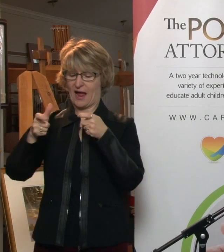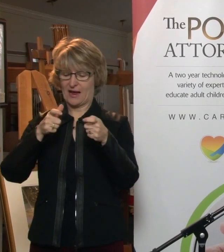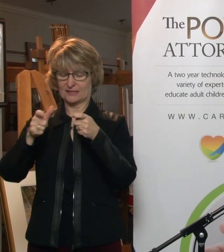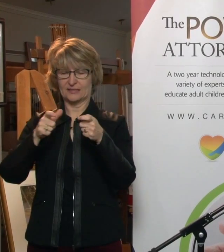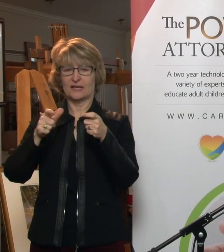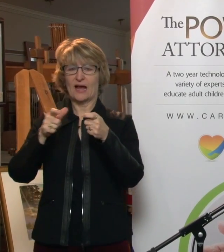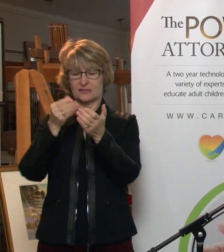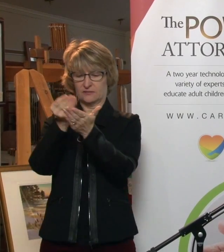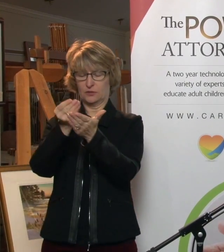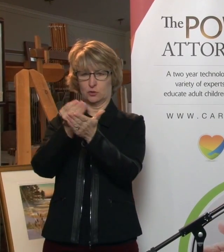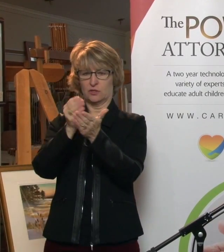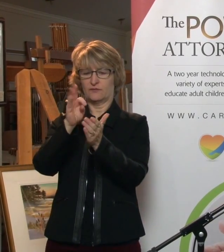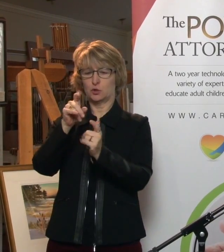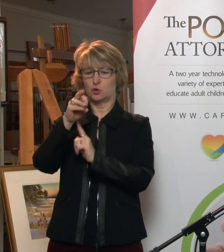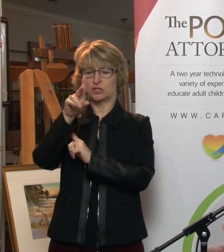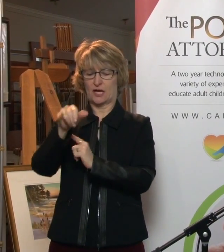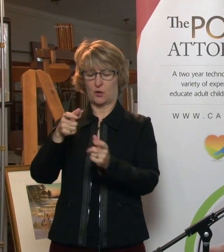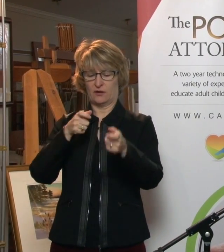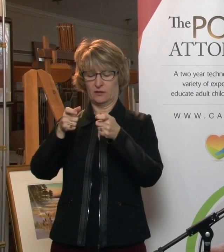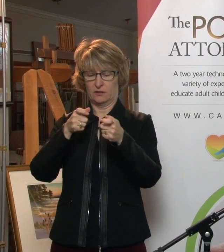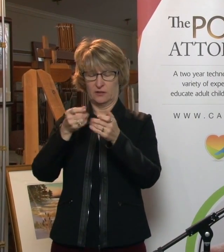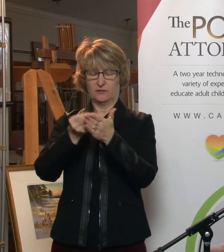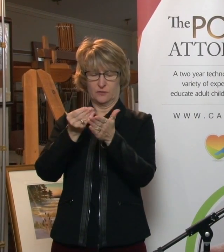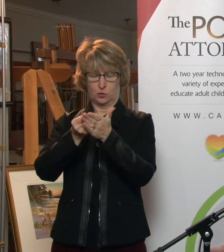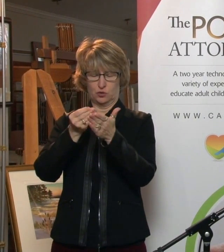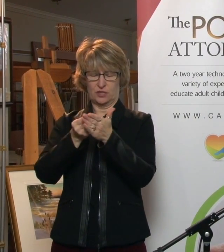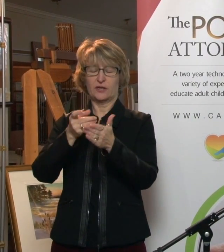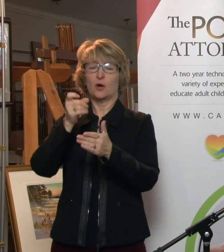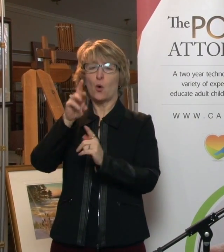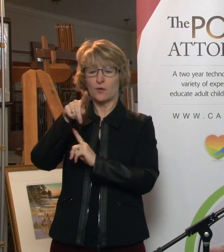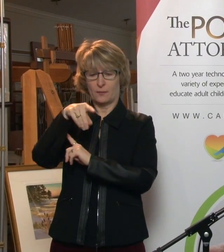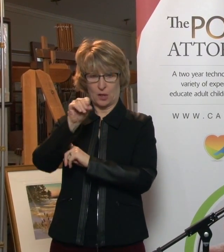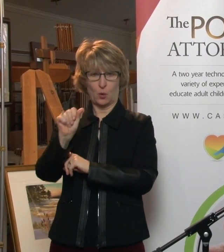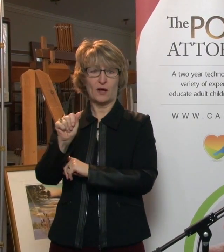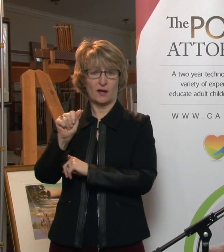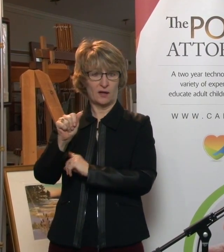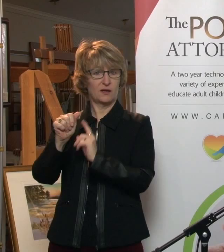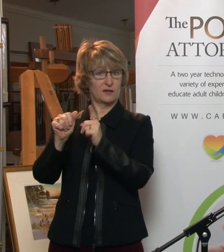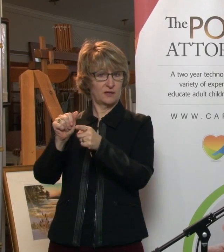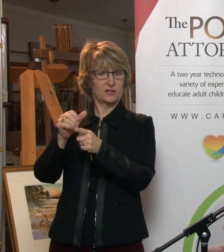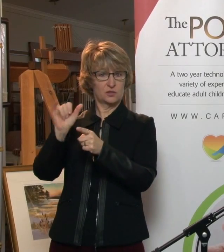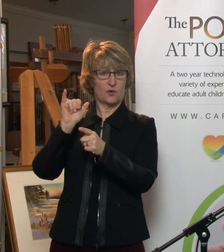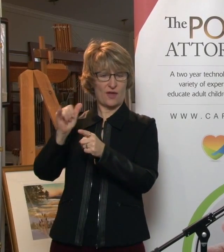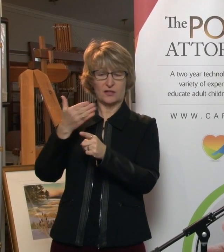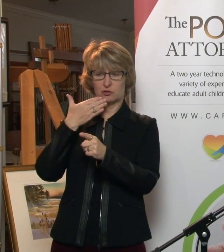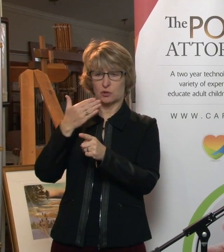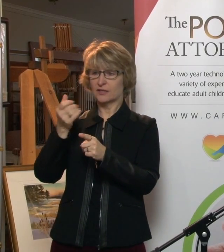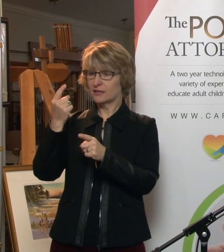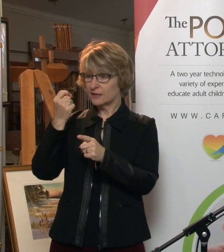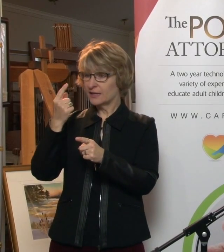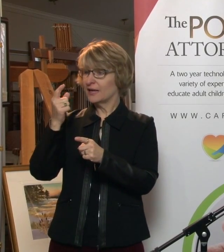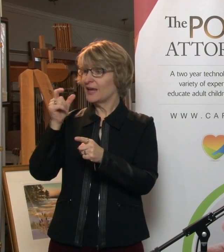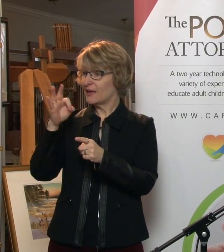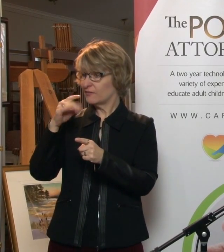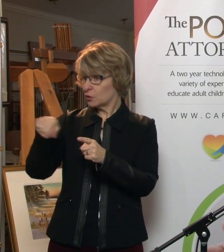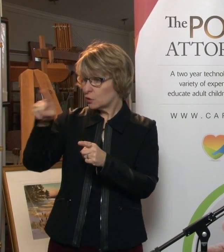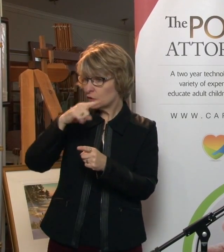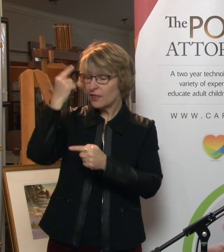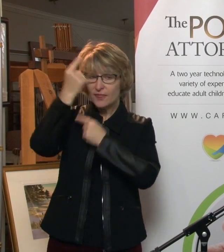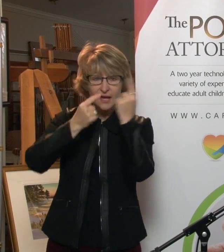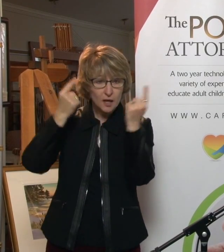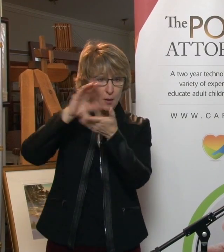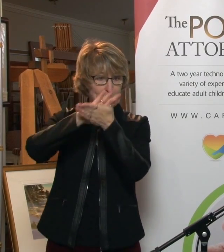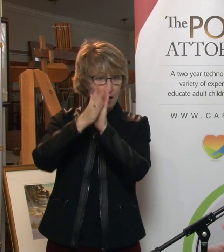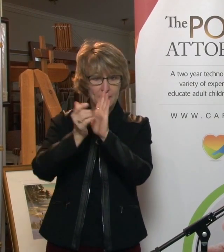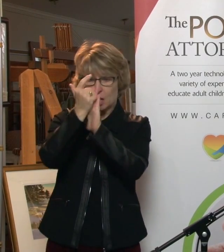fiduciary, as an attorney or an executor. I think that's maybe a very good starting point. If this is a job, if you're thinking of being